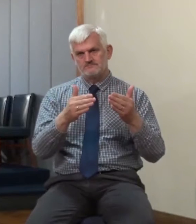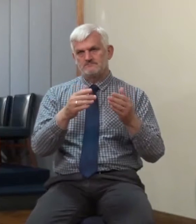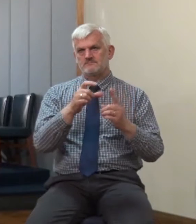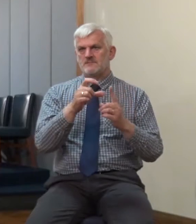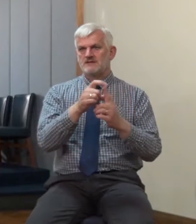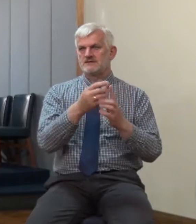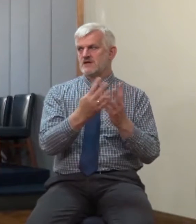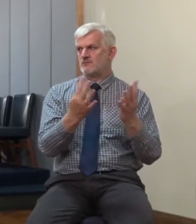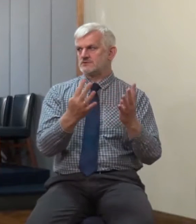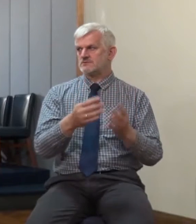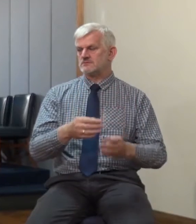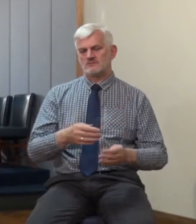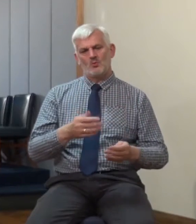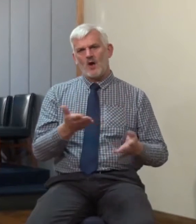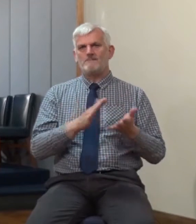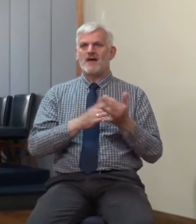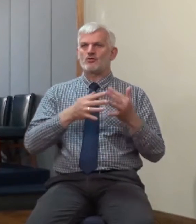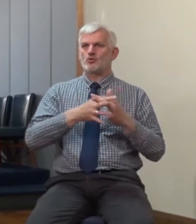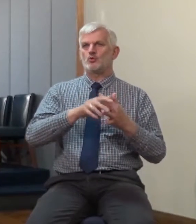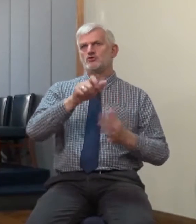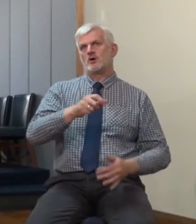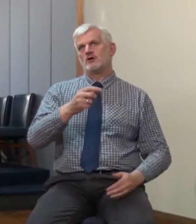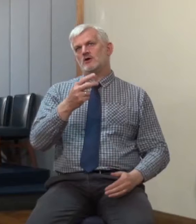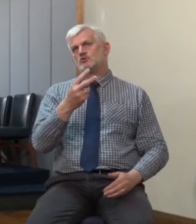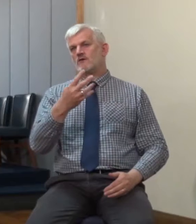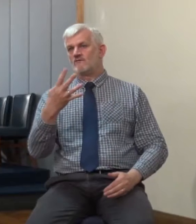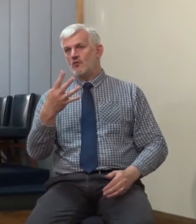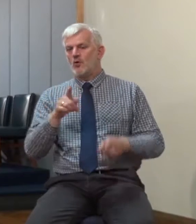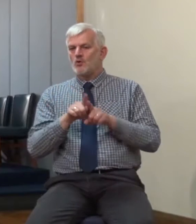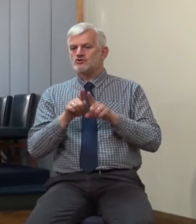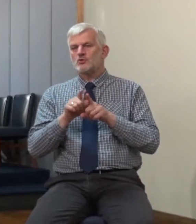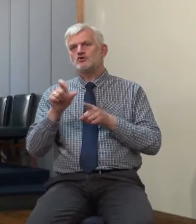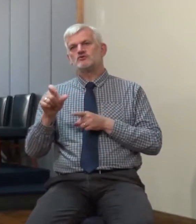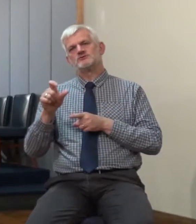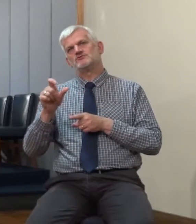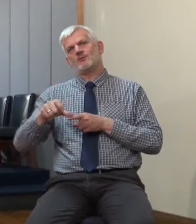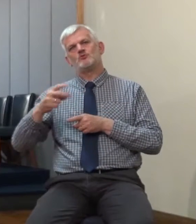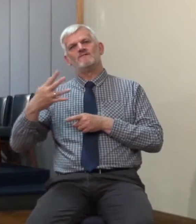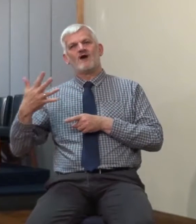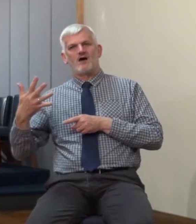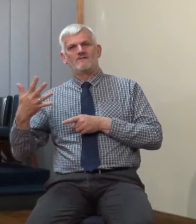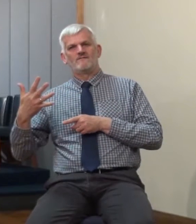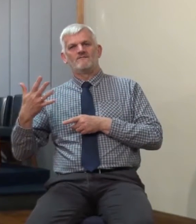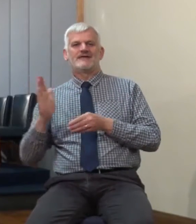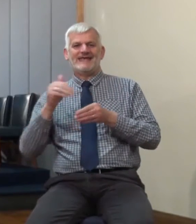first part of Matthew 25, were part of the syllabus of the seminary course of the future